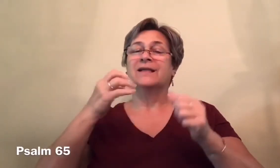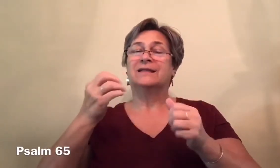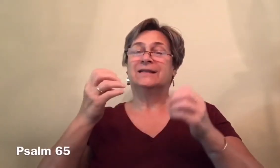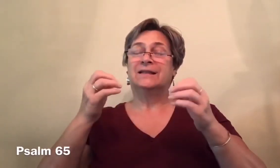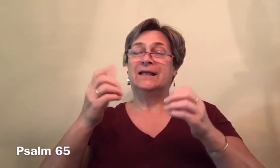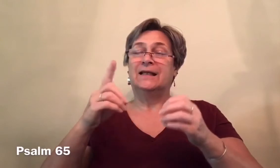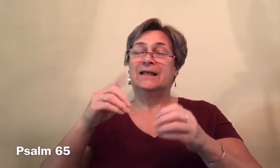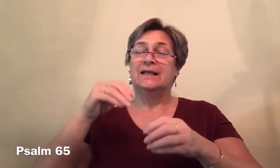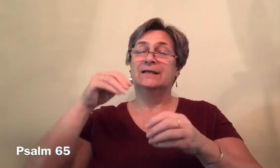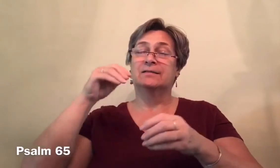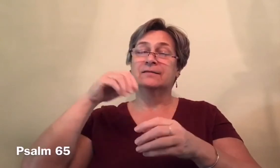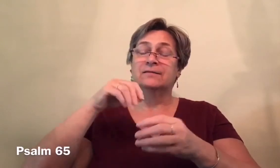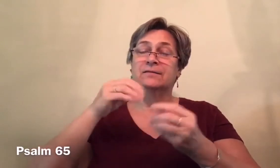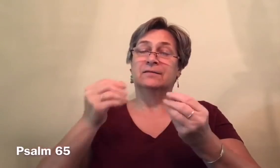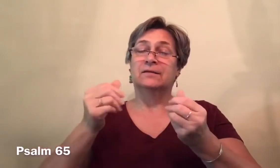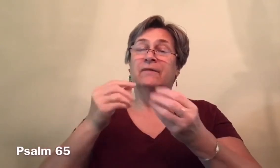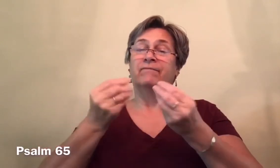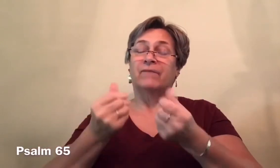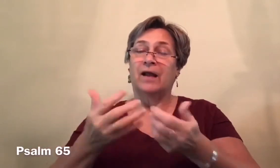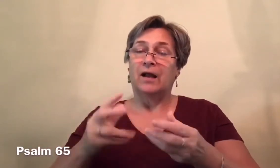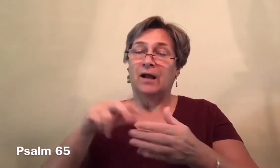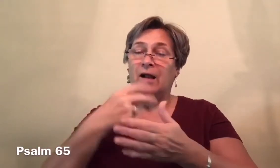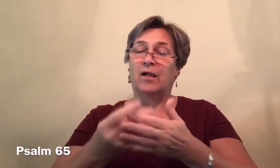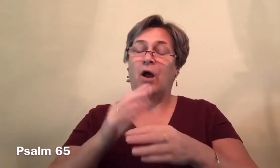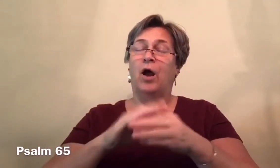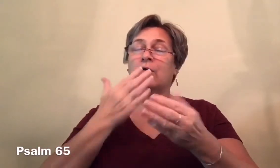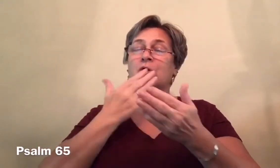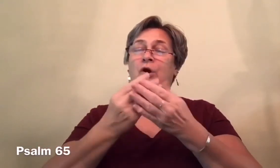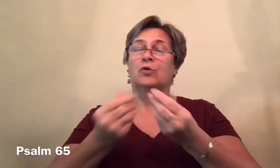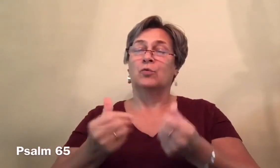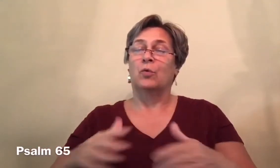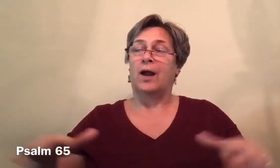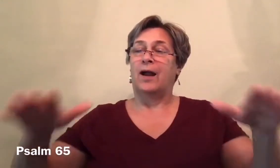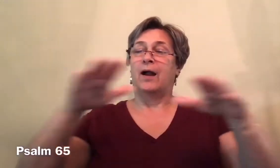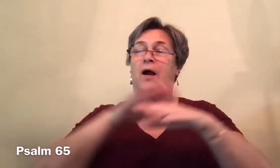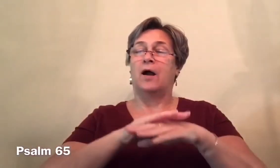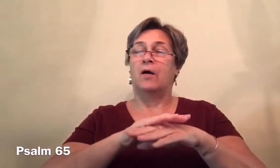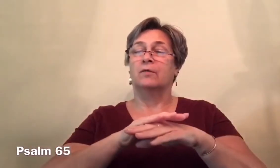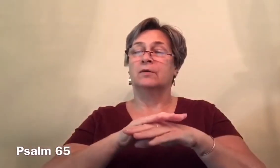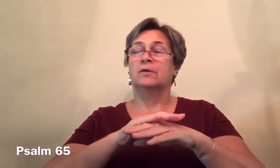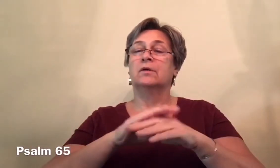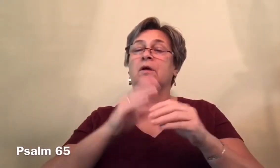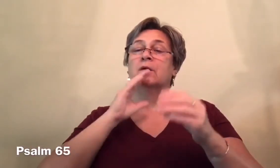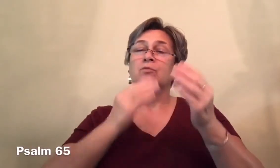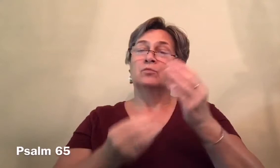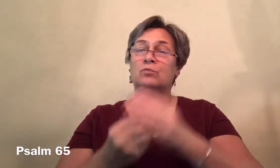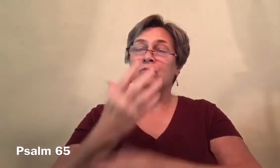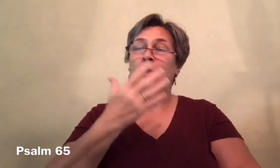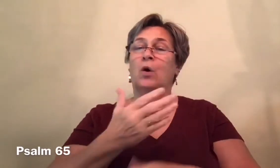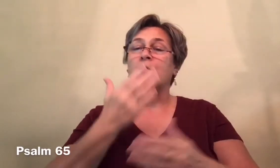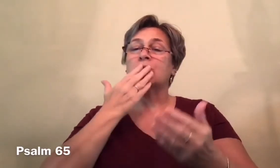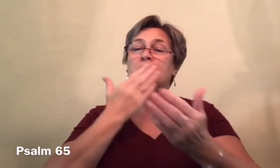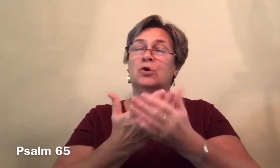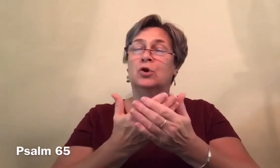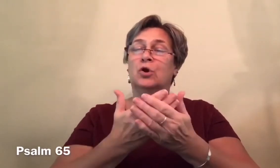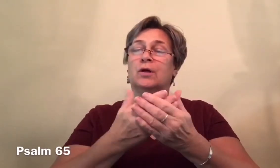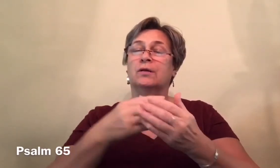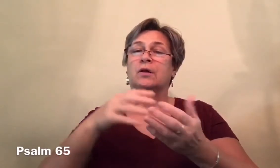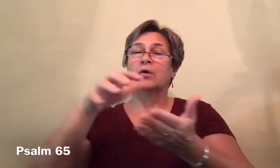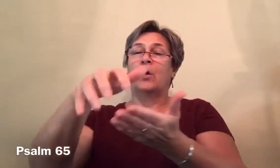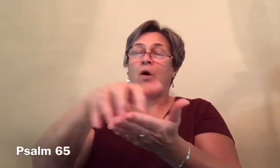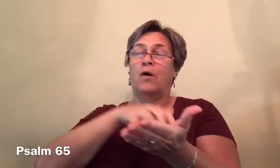The seed that falls on good ground will yield a fruitful harvest.